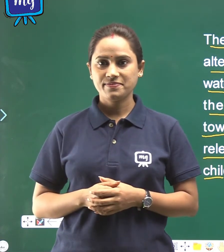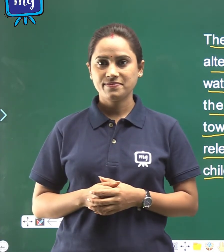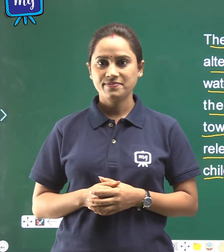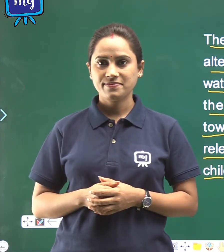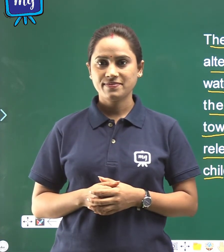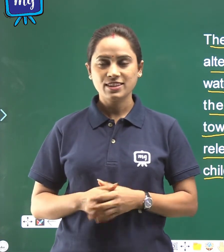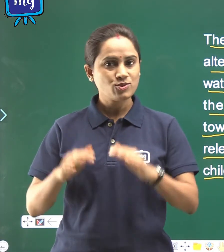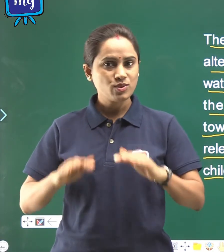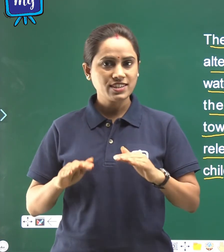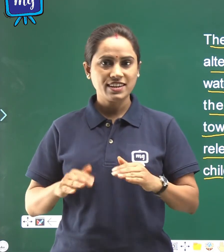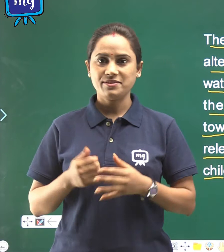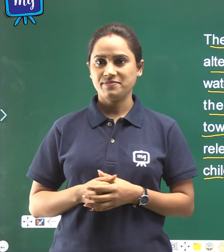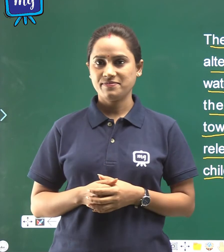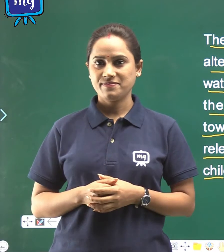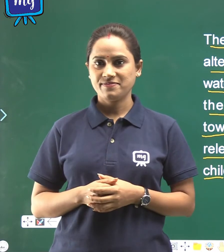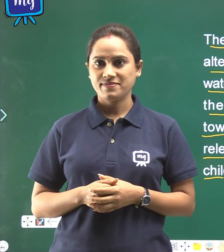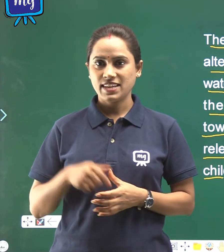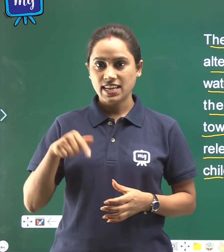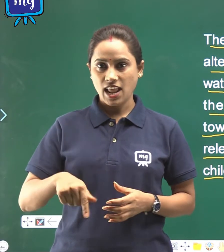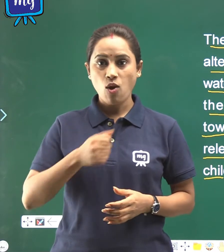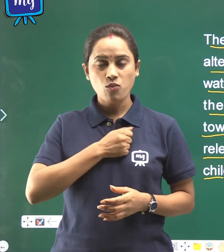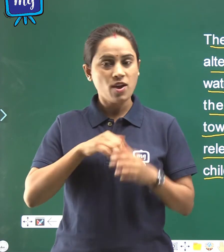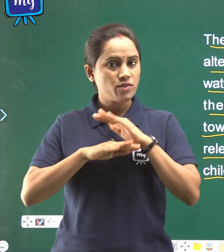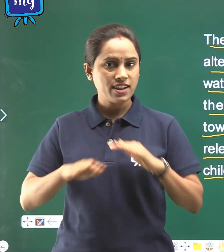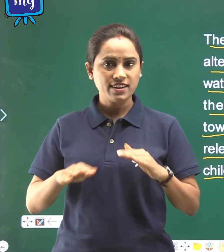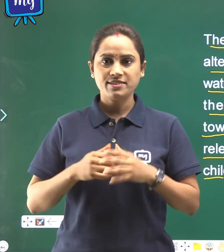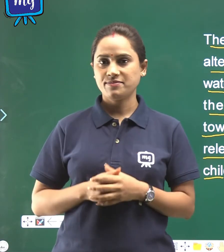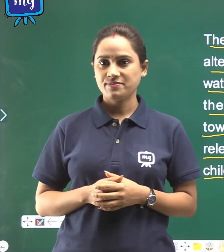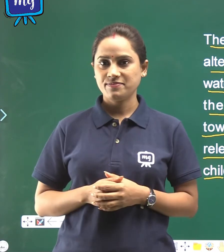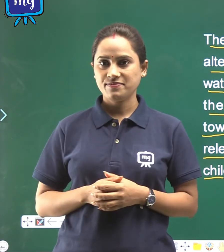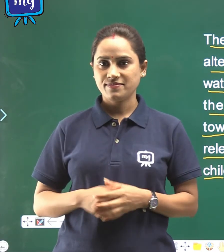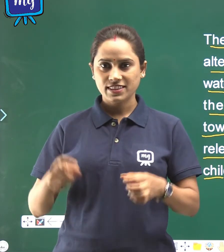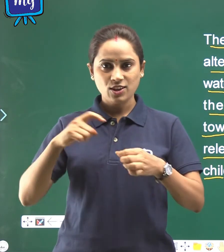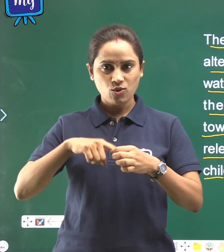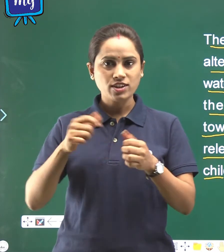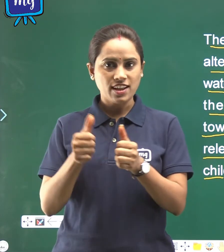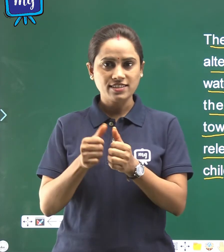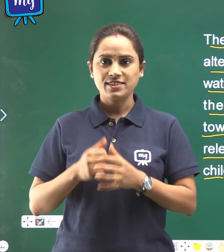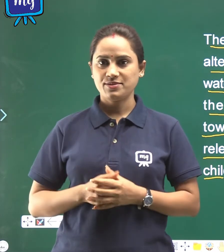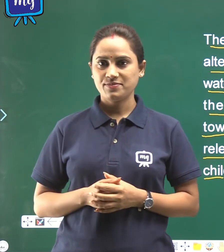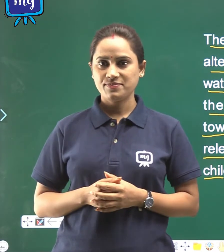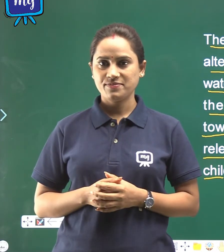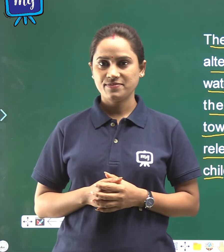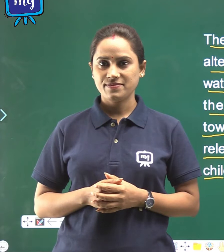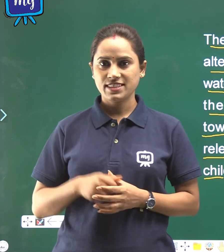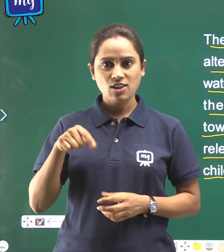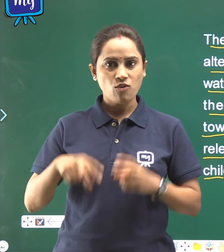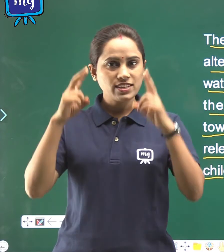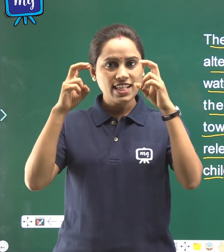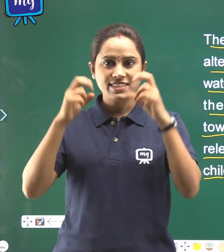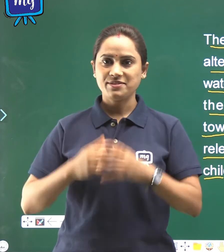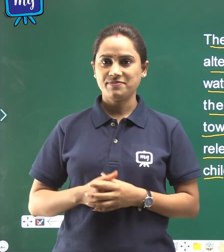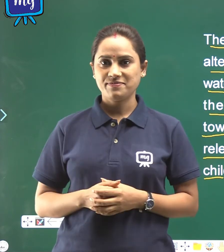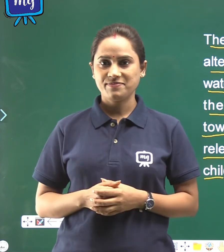So, children, now we have done question answers of this